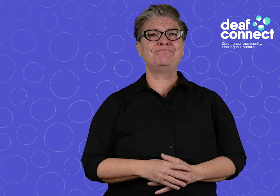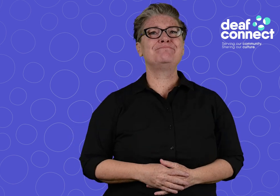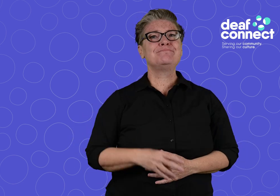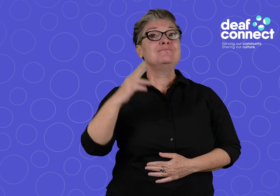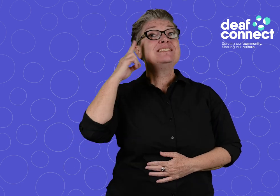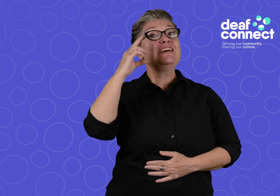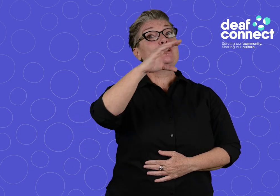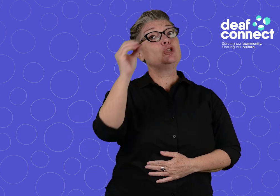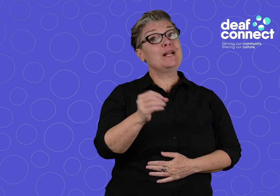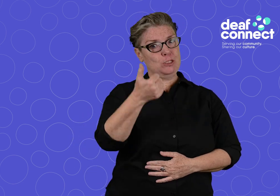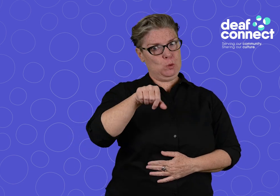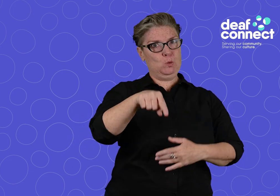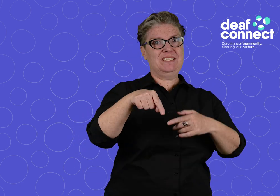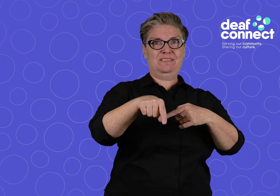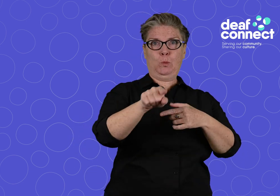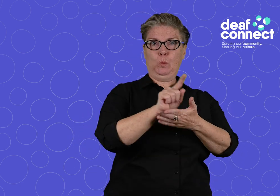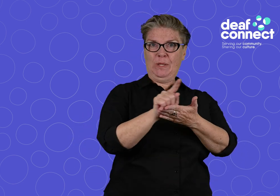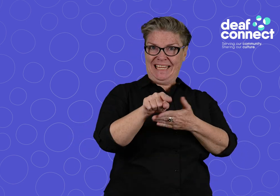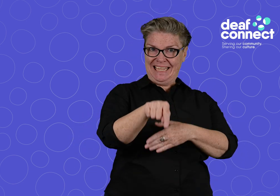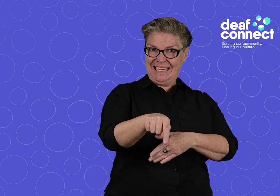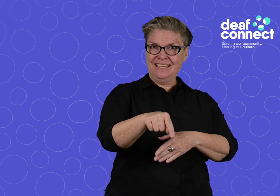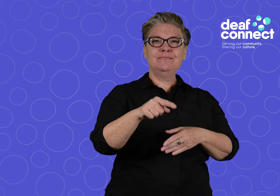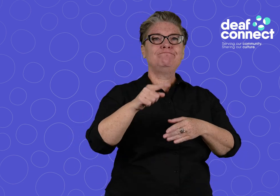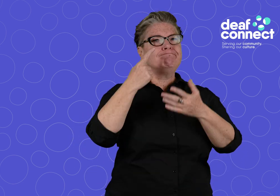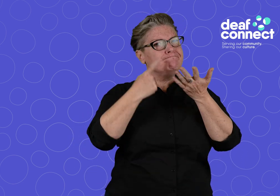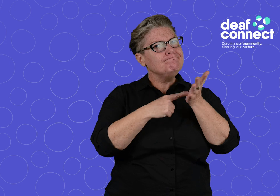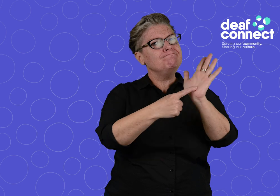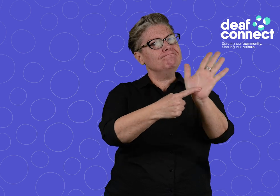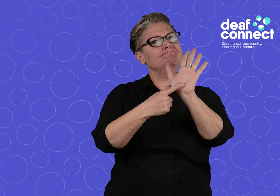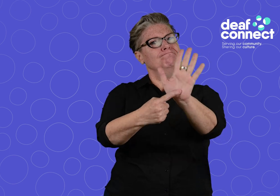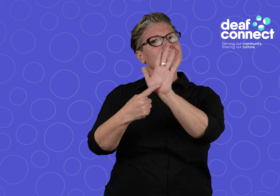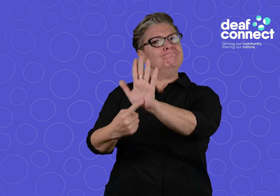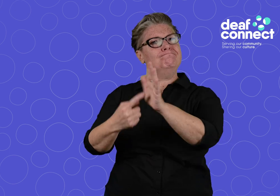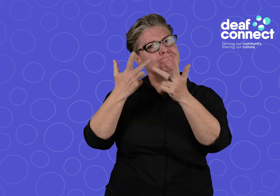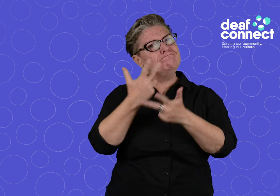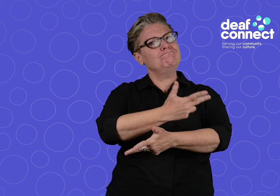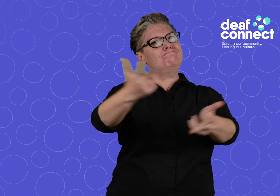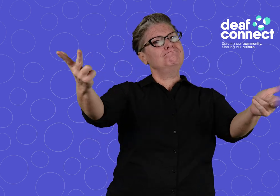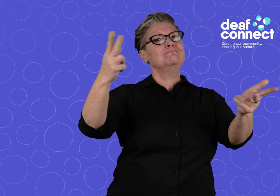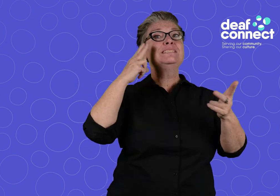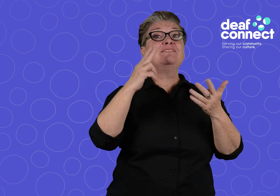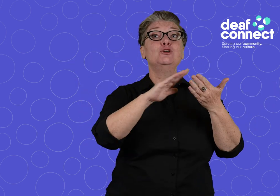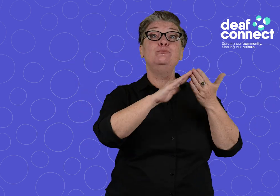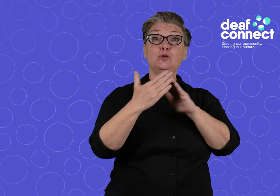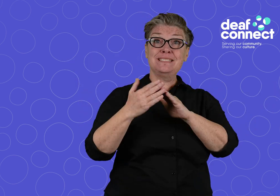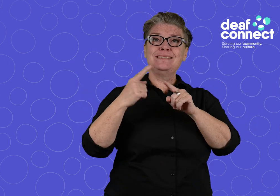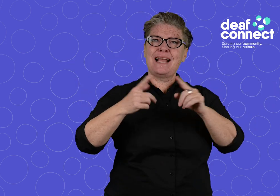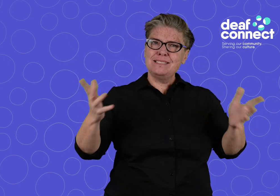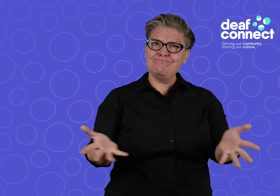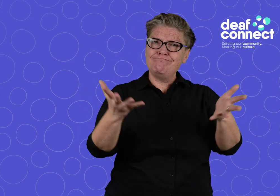Deaf Connect uses this week to showcase the deaf community and to raise awareness